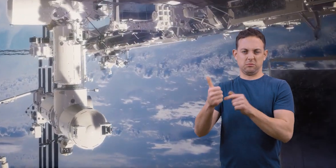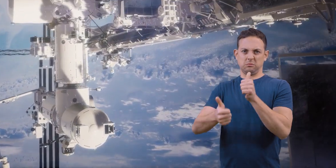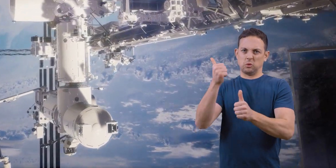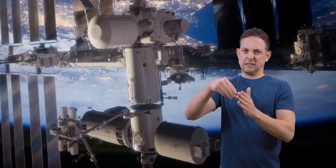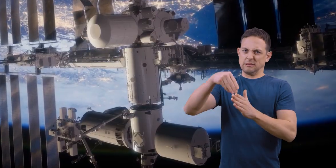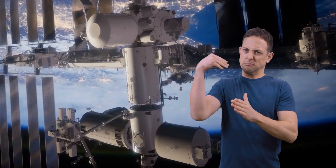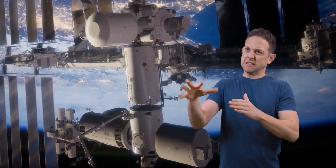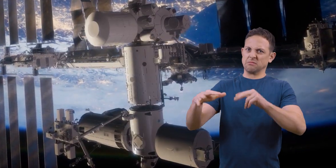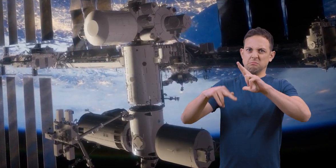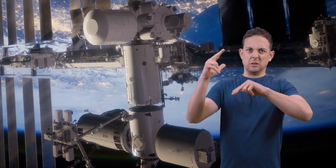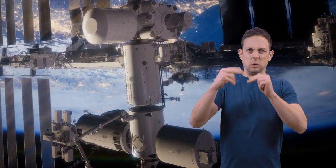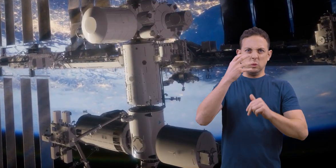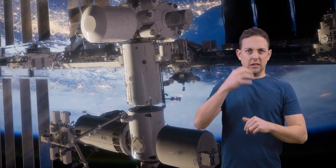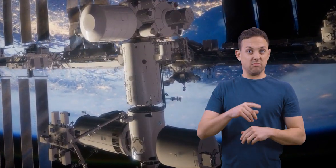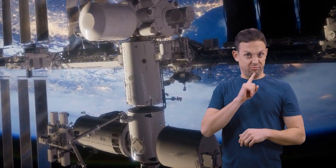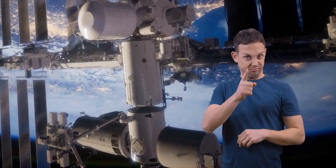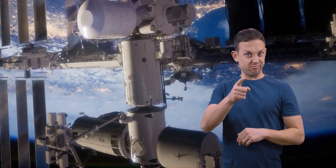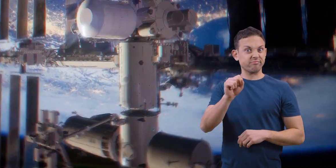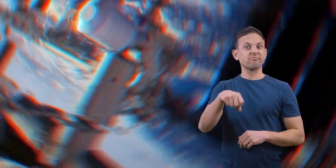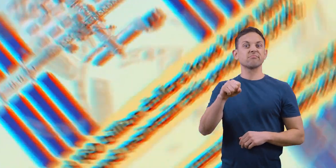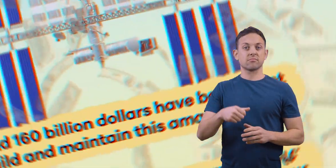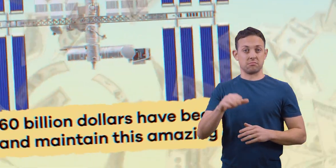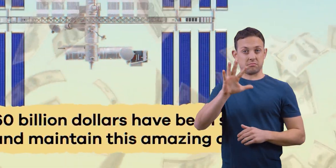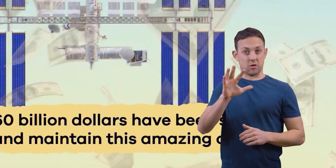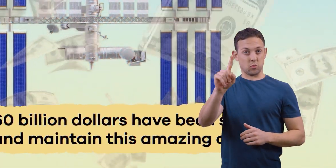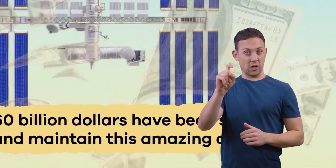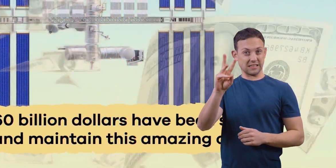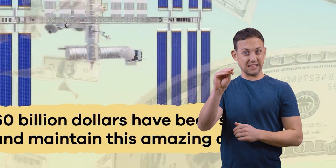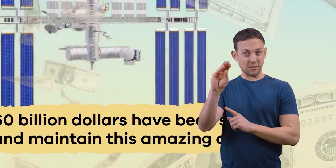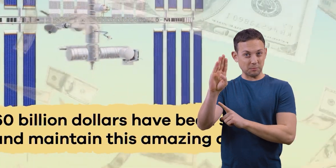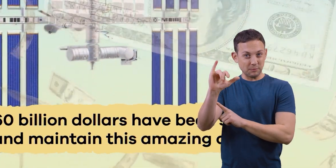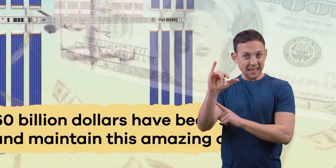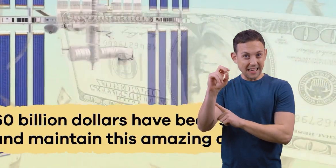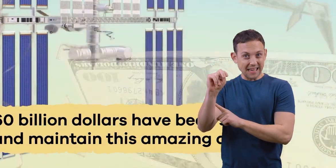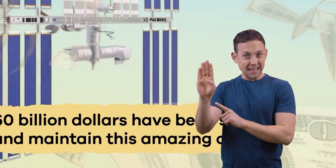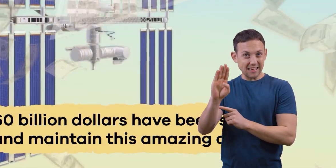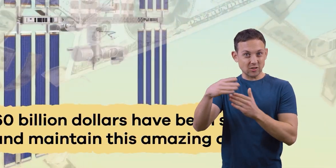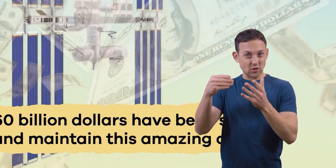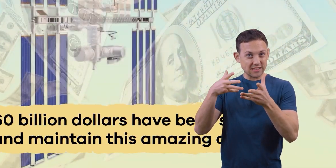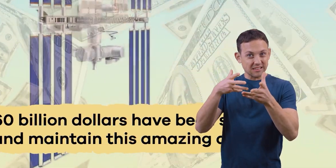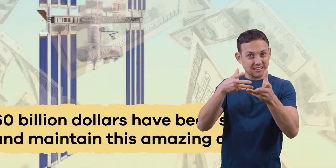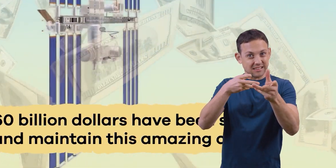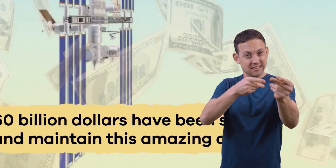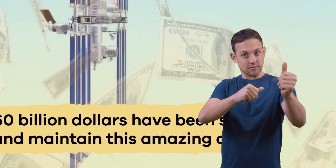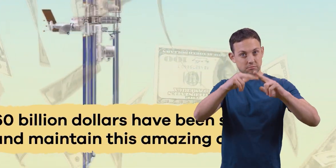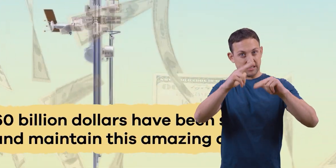structure ever built? It's true. Around $160 billion have been spent to build and